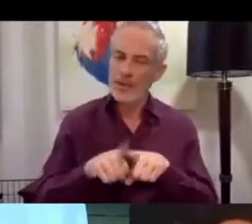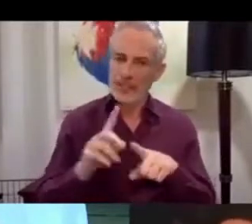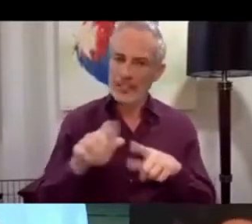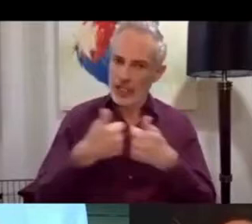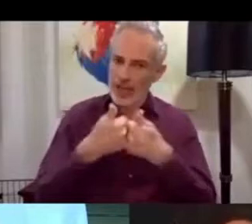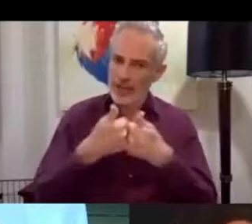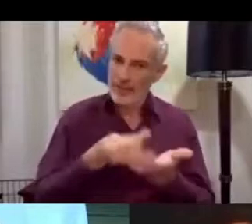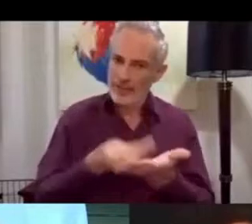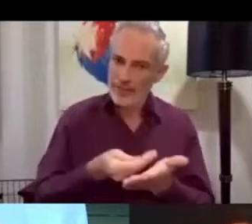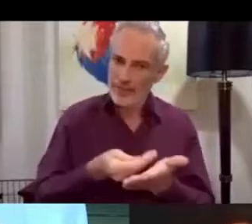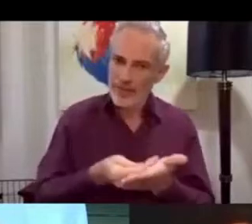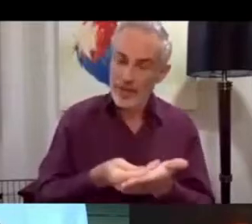but once we started shooting,